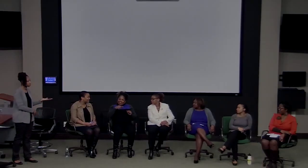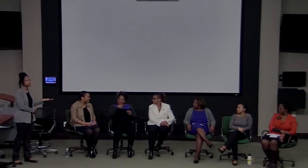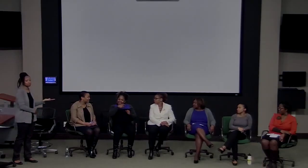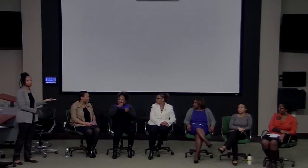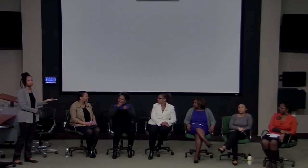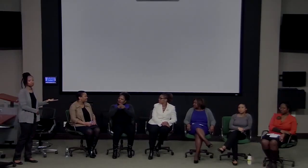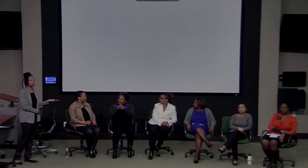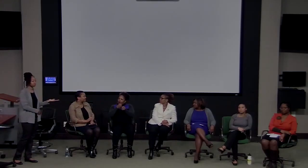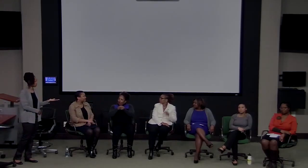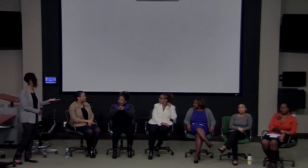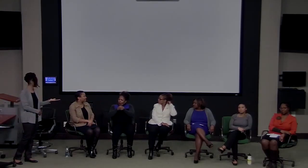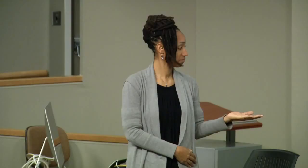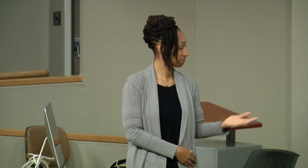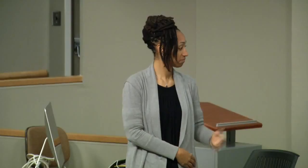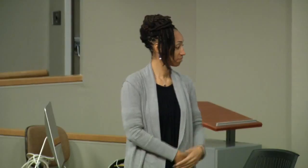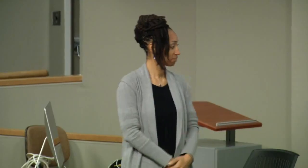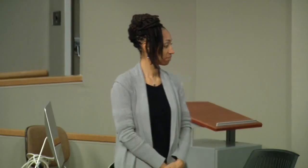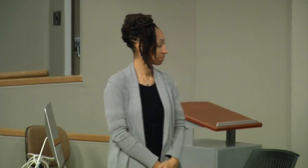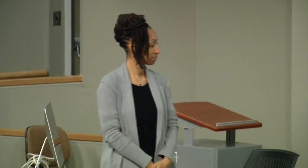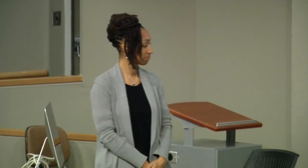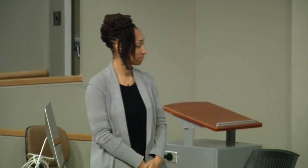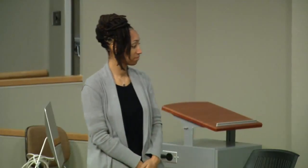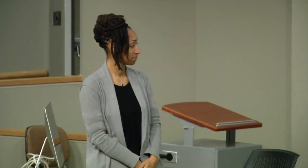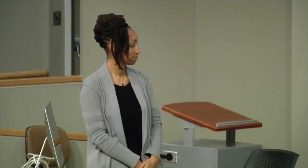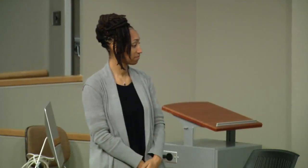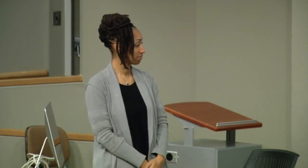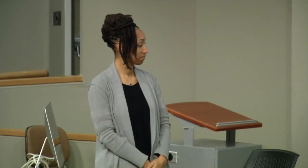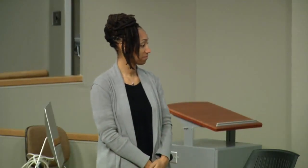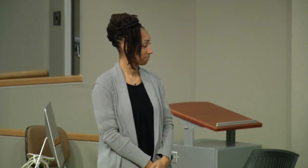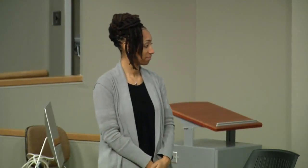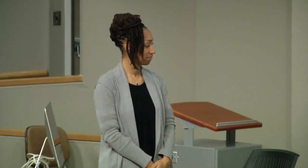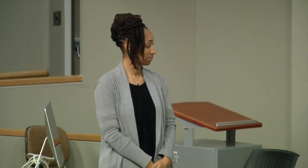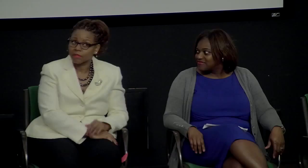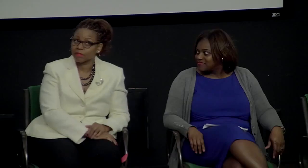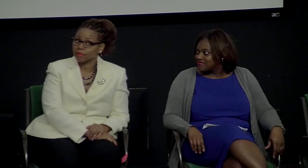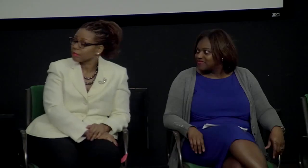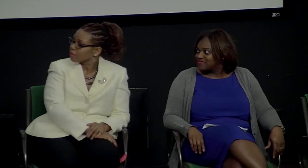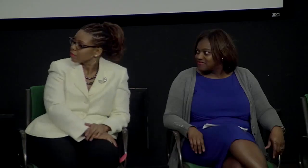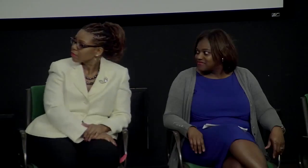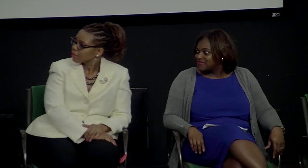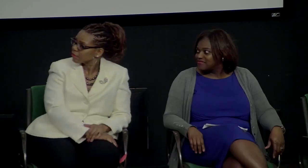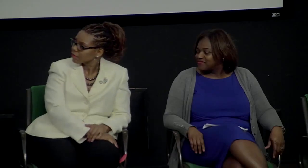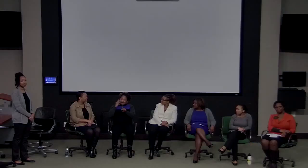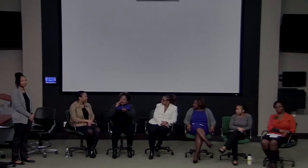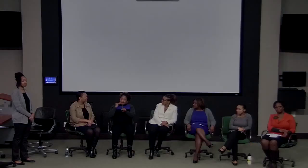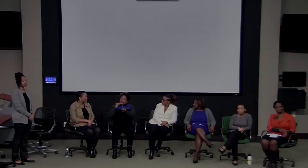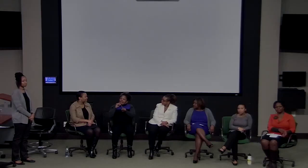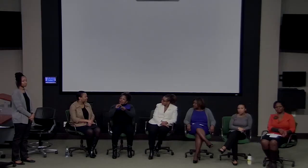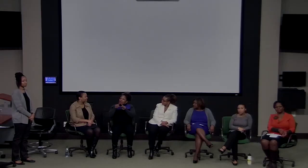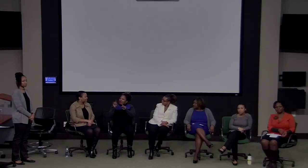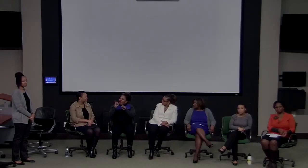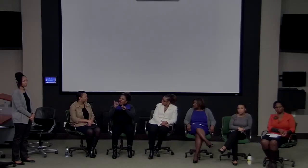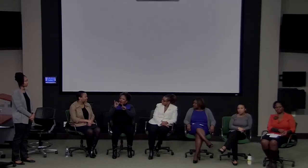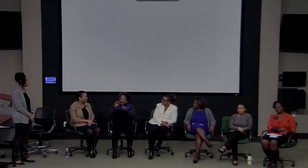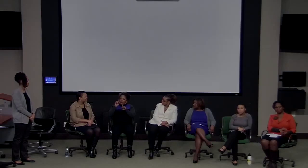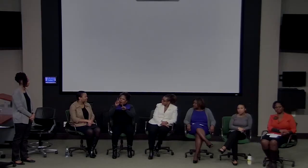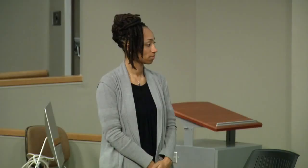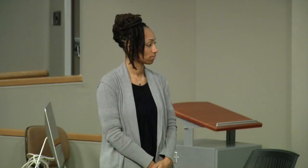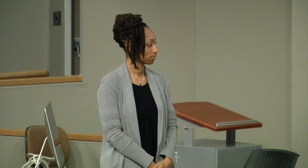Yes, and I truly felt that that supportive environment was there because of the